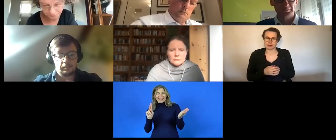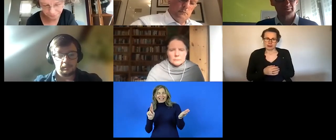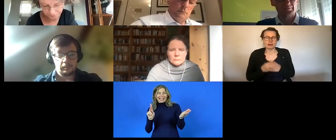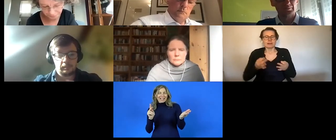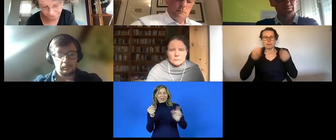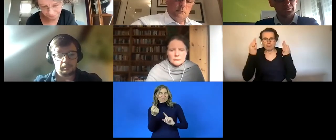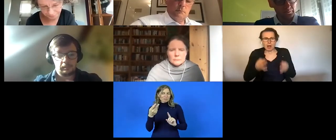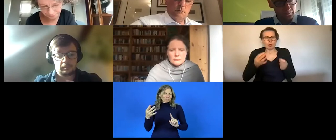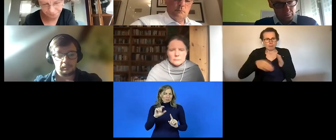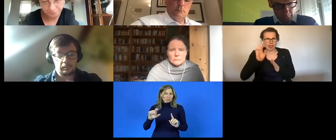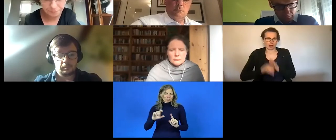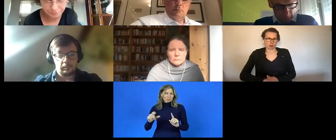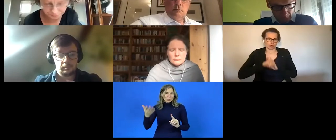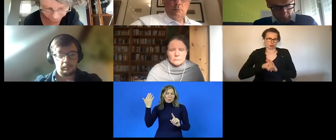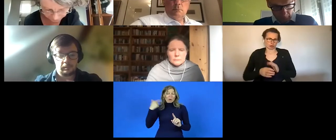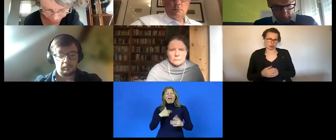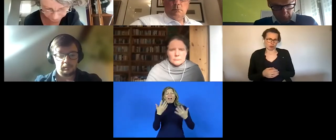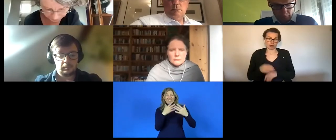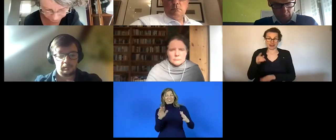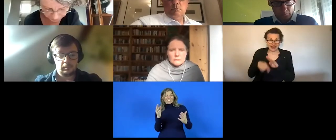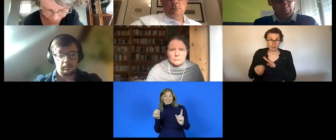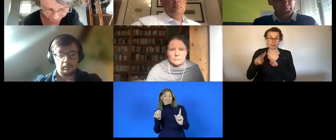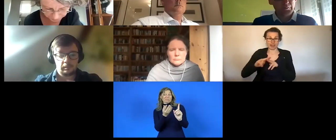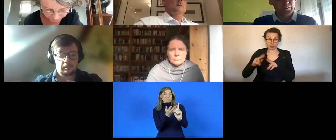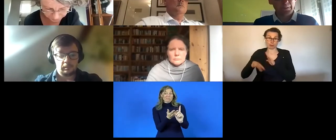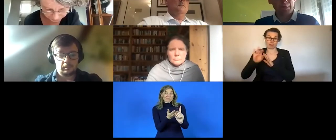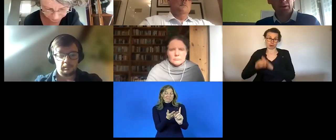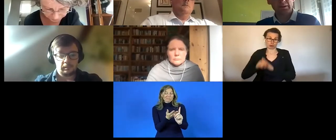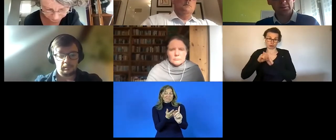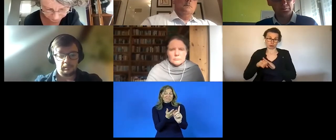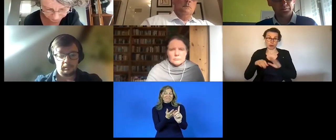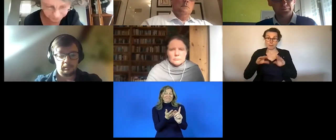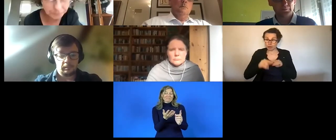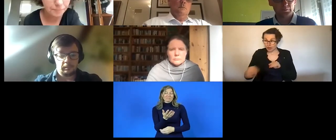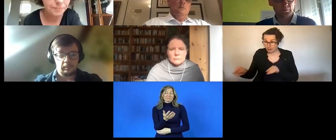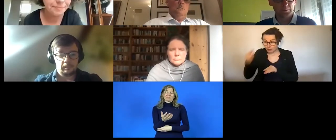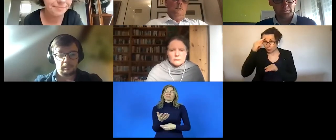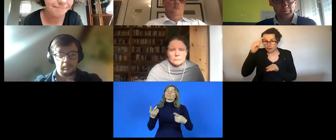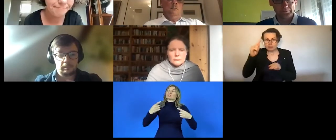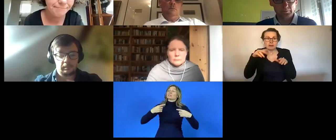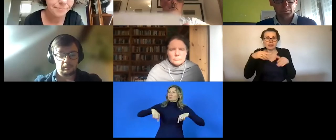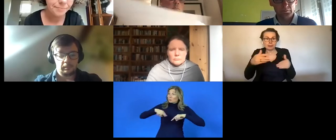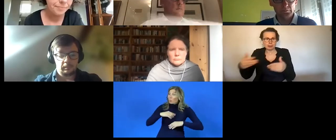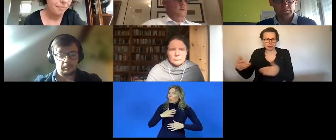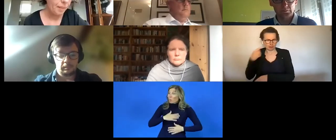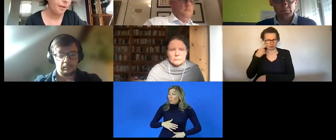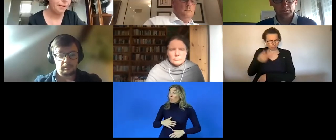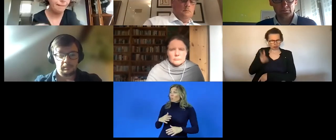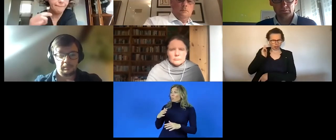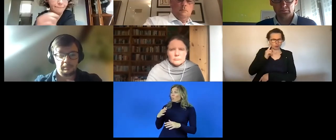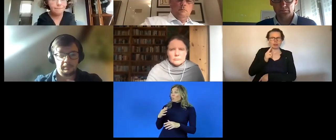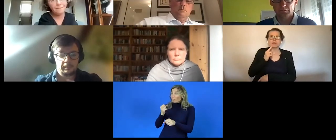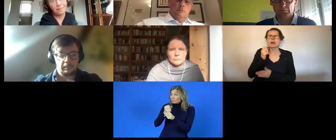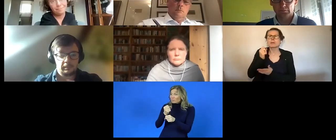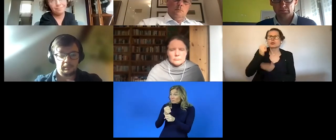informed her about that situation we need a lot of support uh as people being employed in those